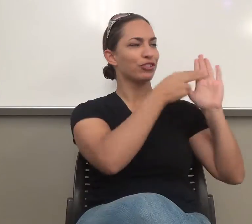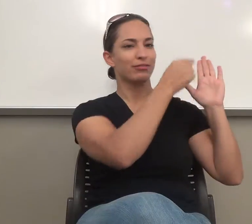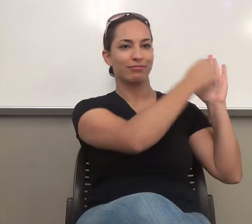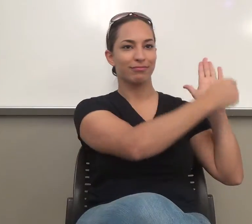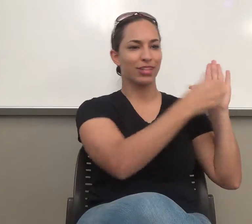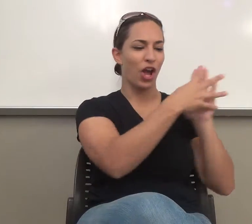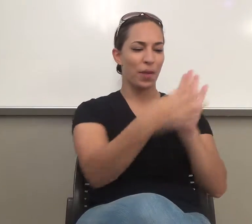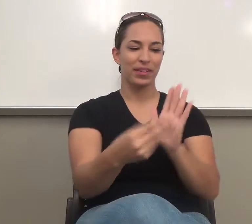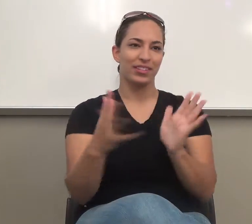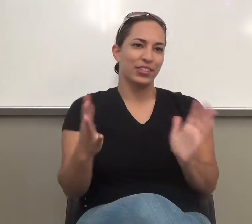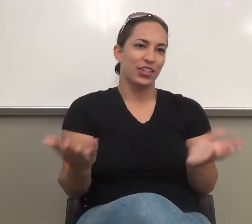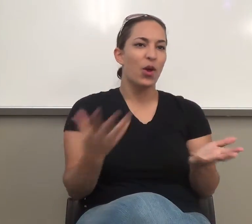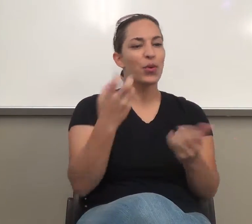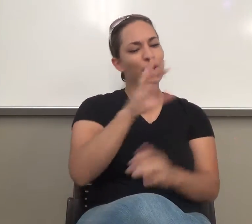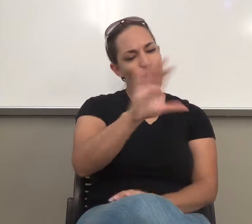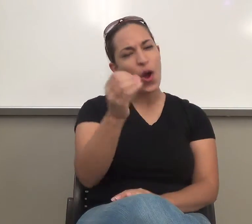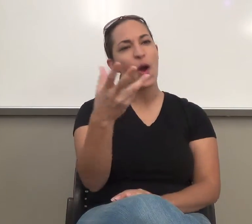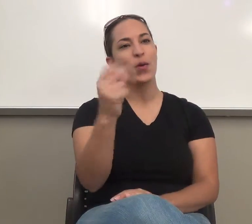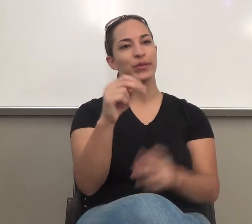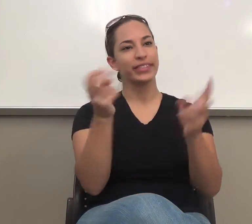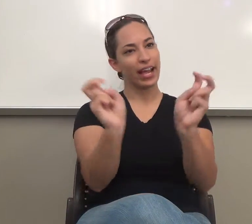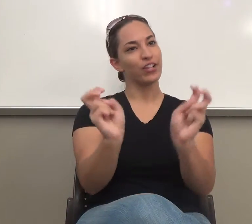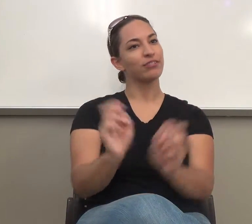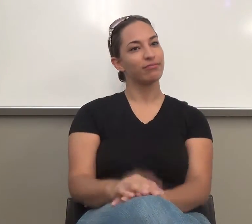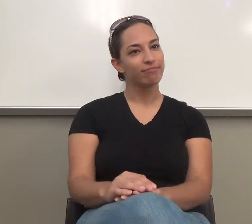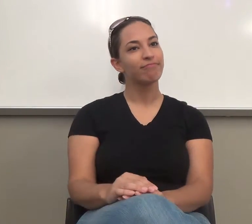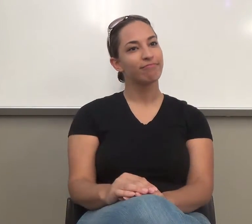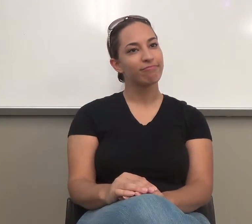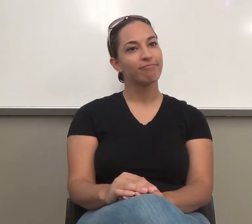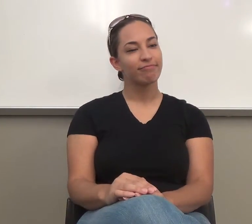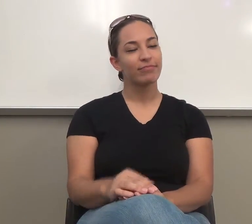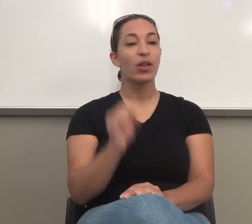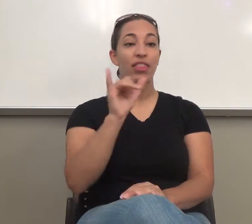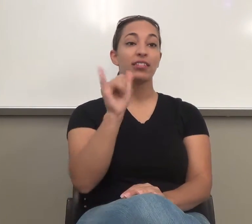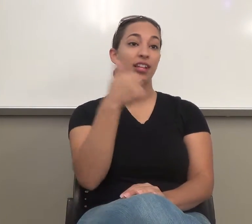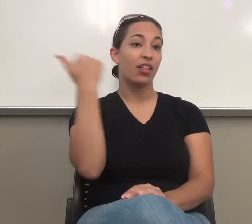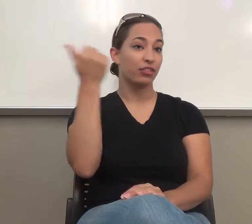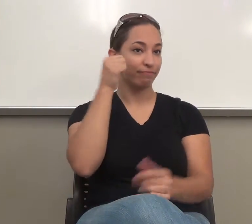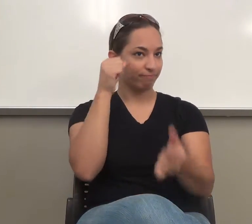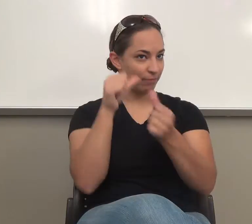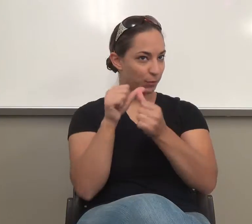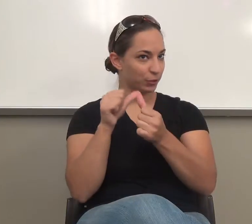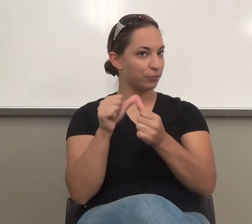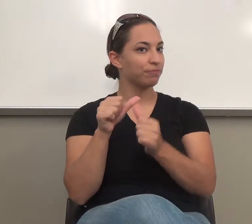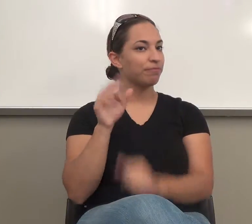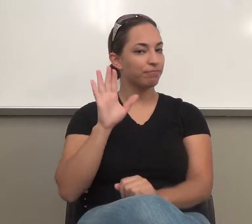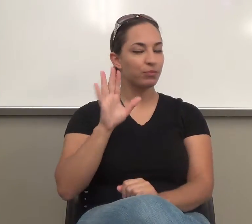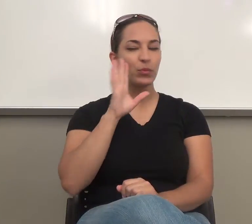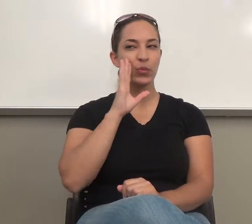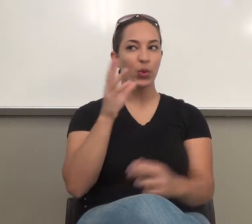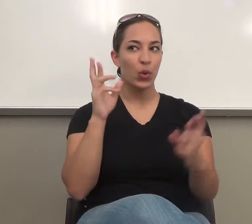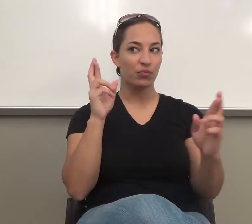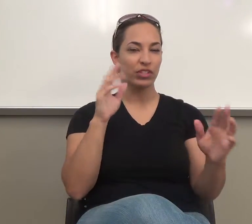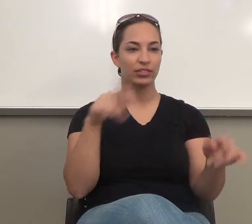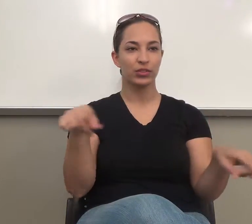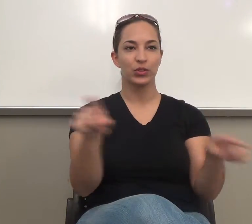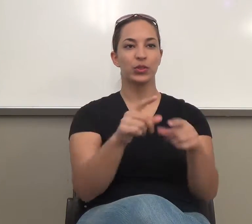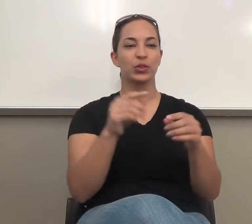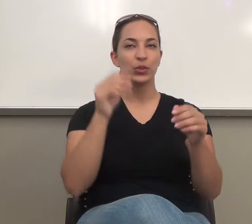What did I just write? Okay. So, that's another thing to think about. You're going to put your own hopefully creative titles on the paper